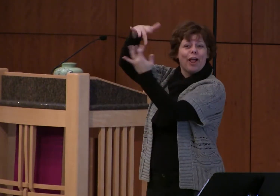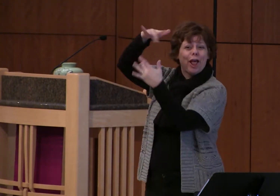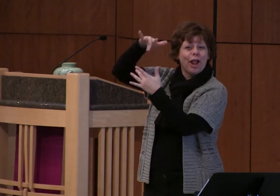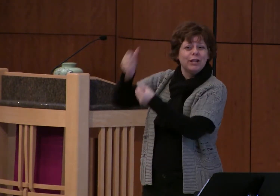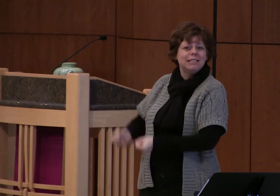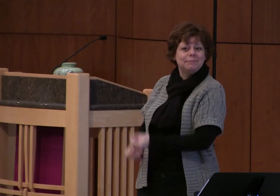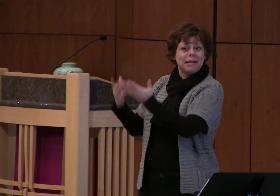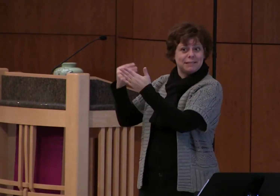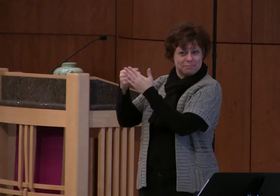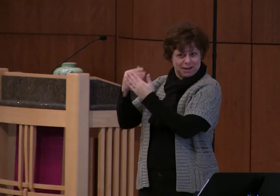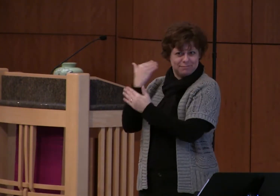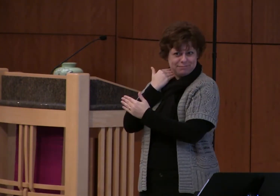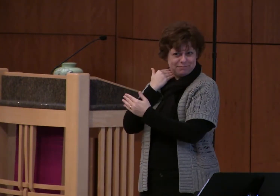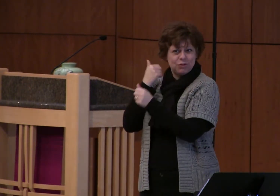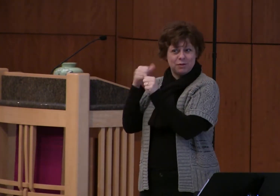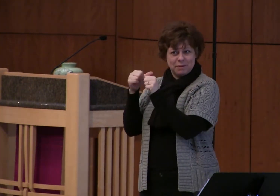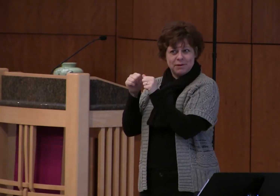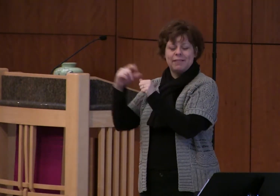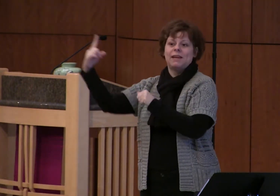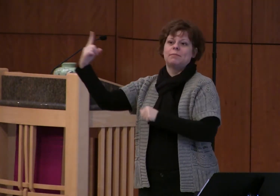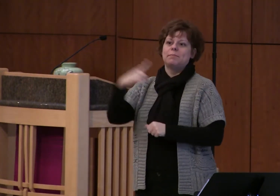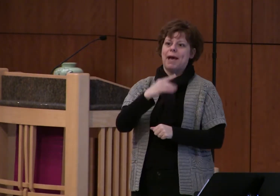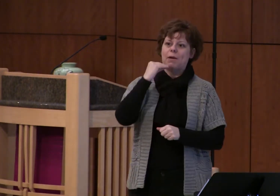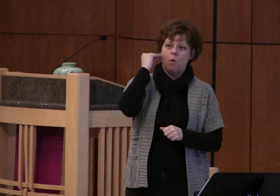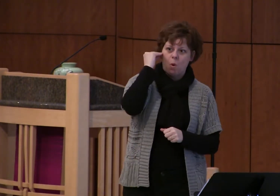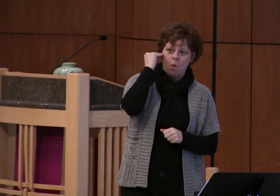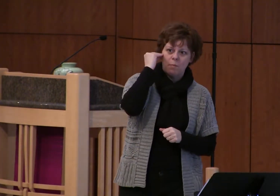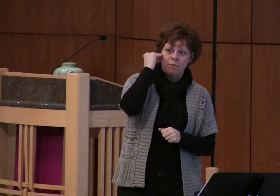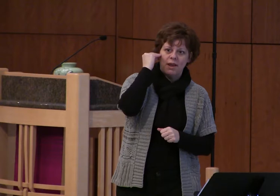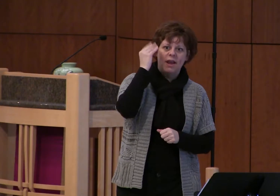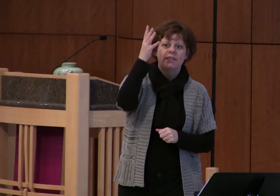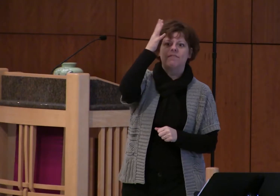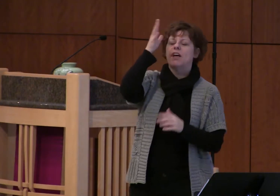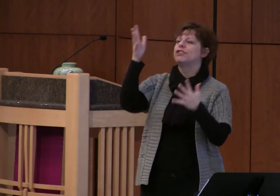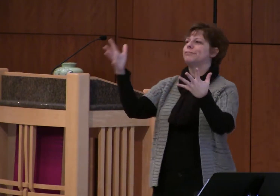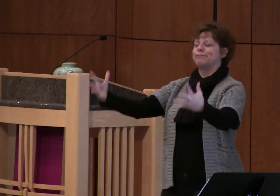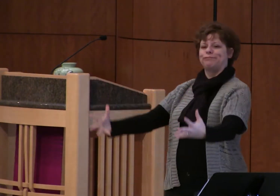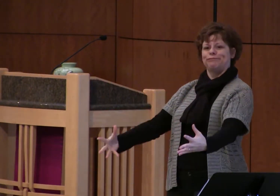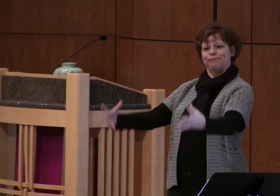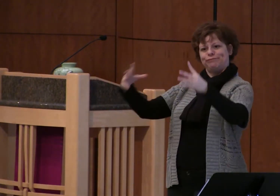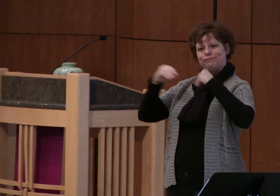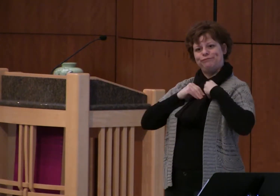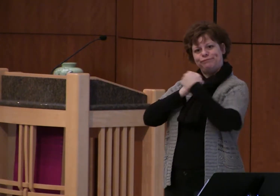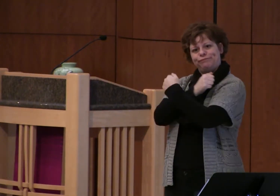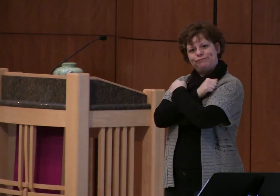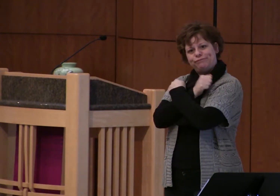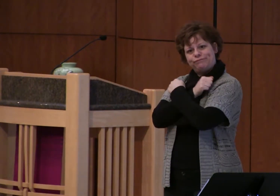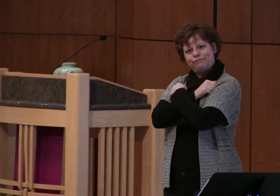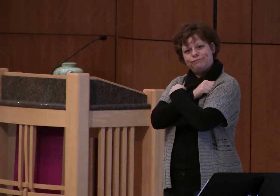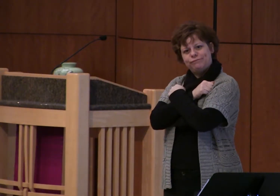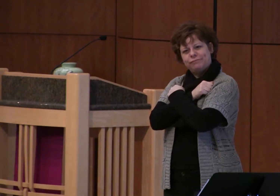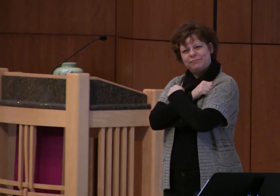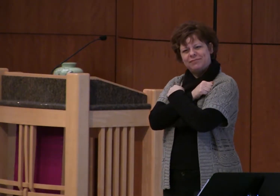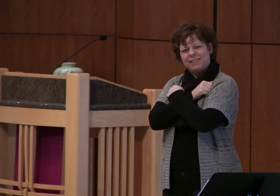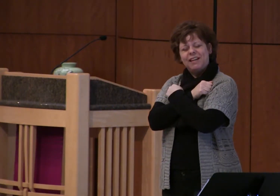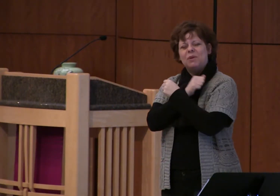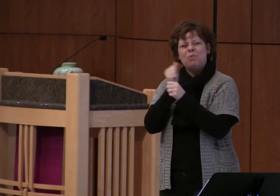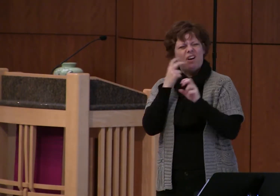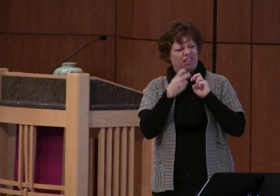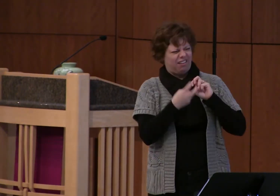parable which is something it's hard for us to understand honors his request complies and gives him